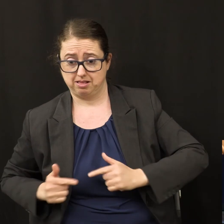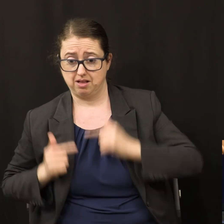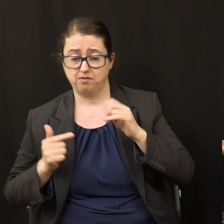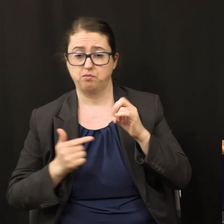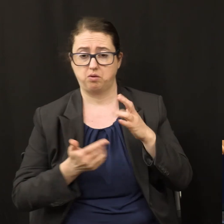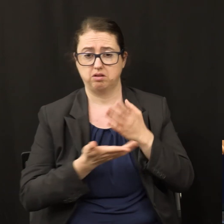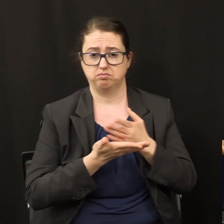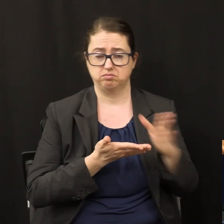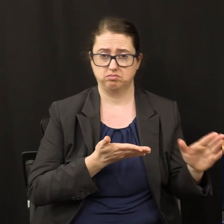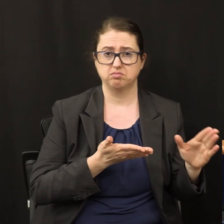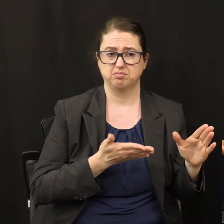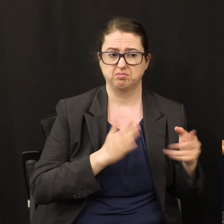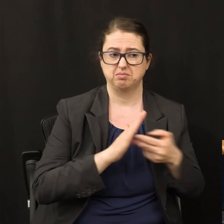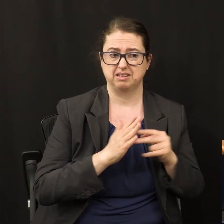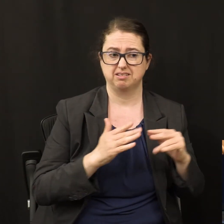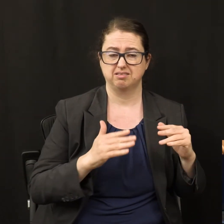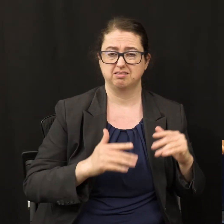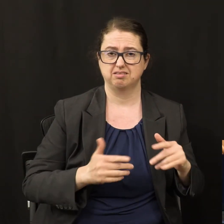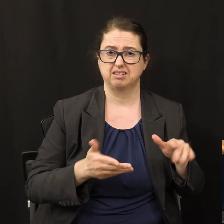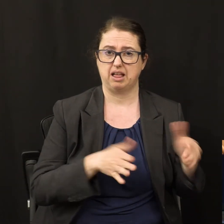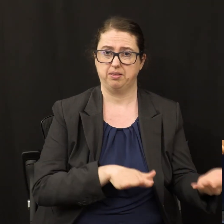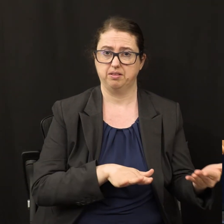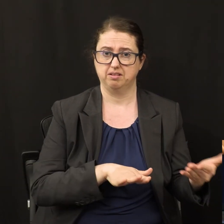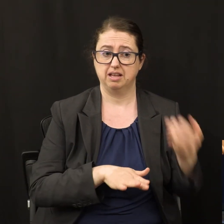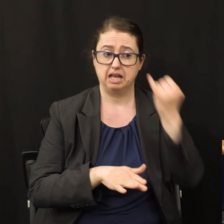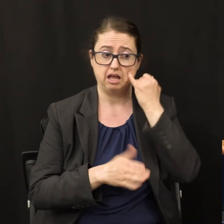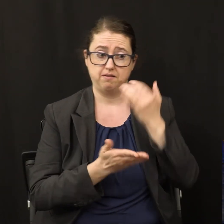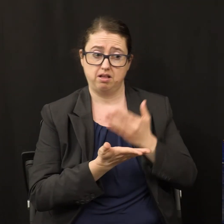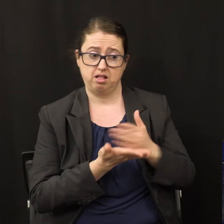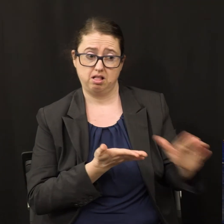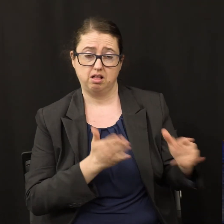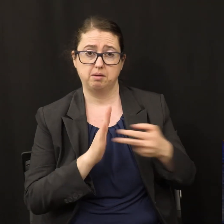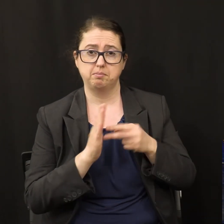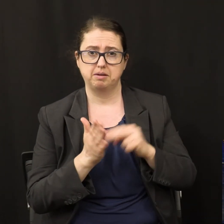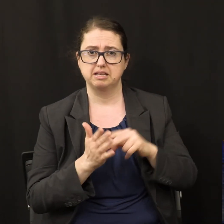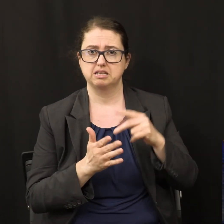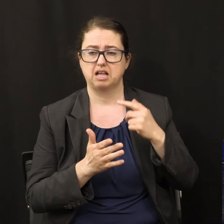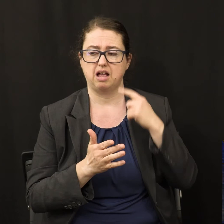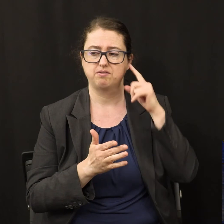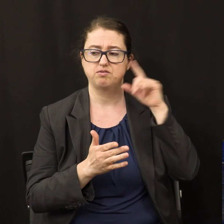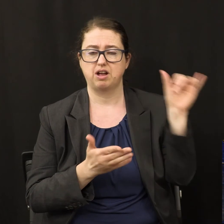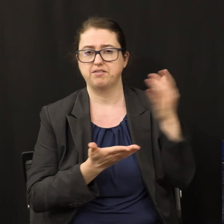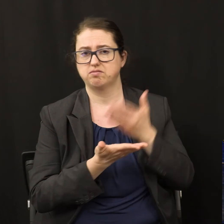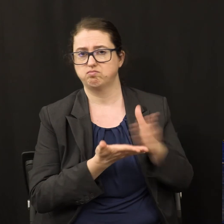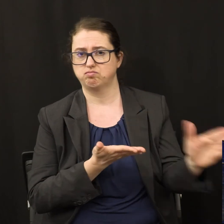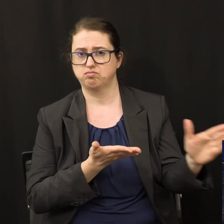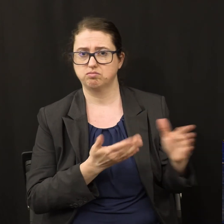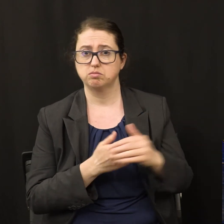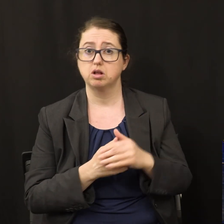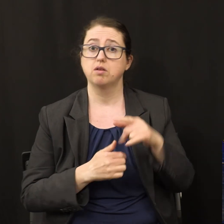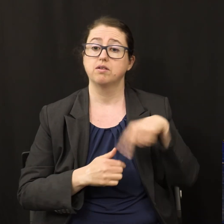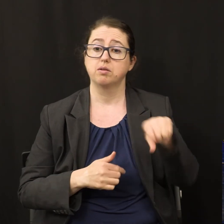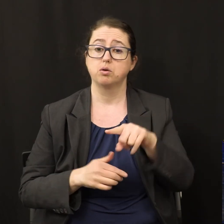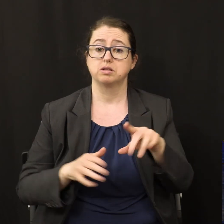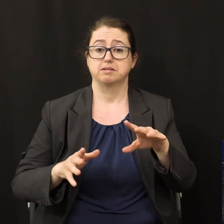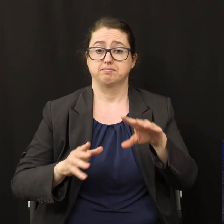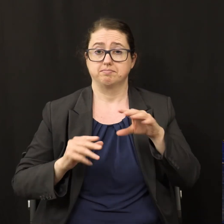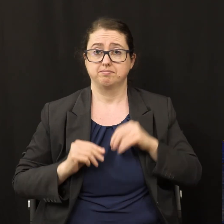them is to reject eternal life those who receive the messages will receive the